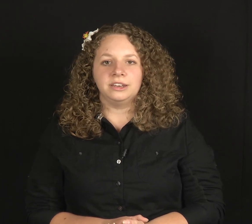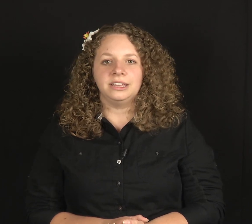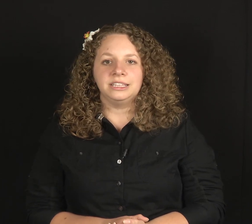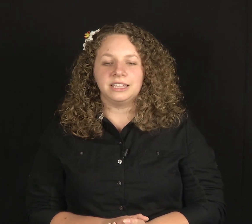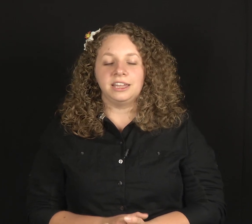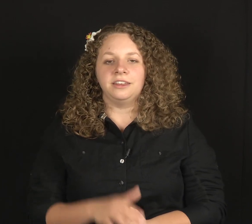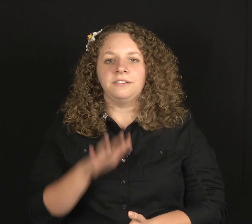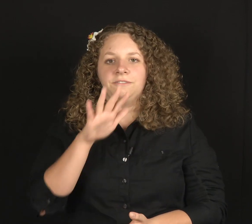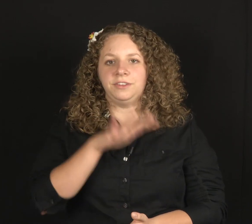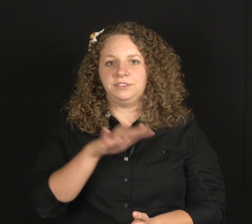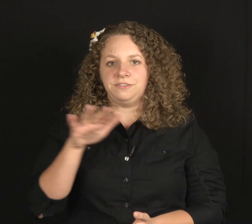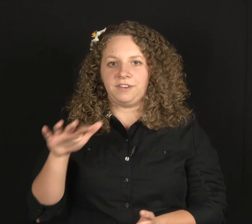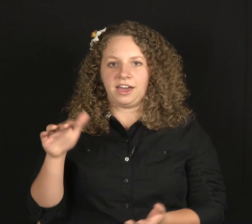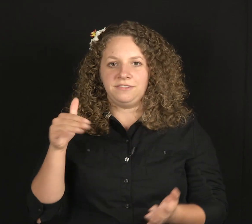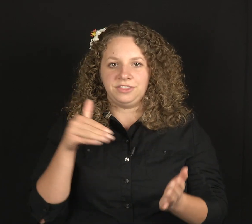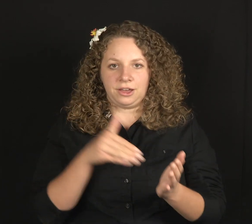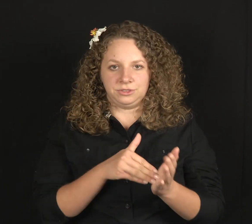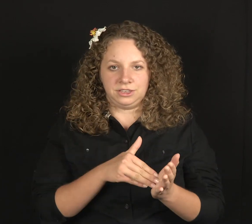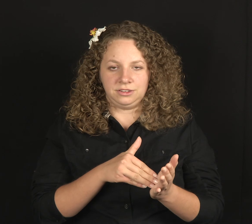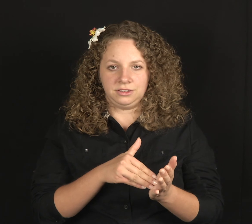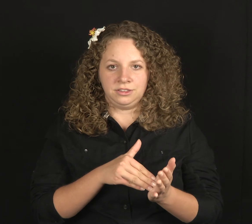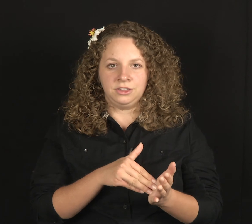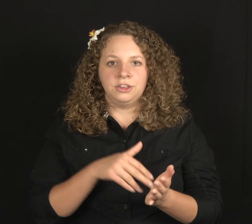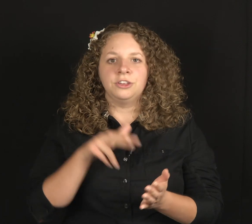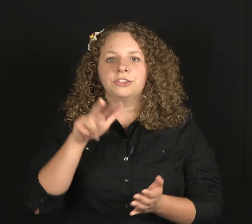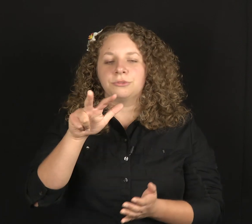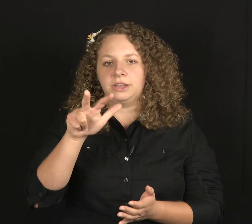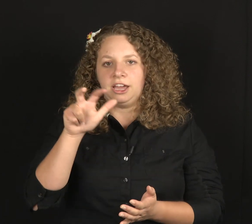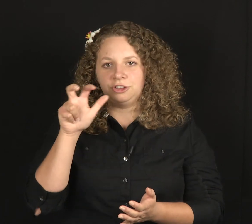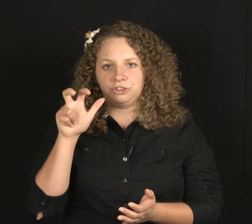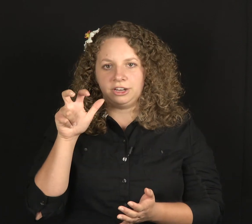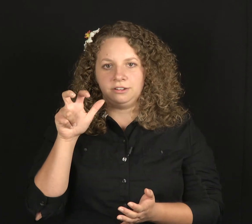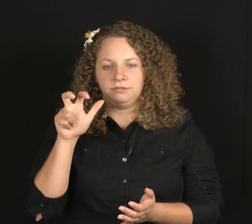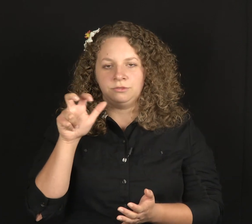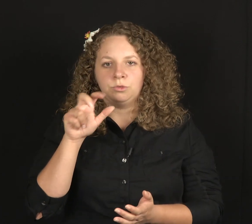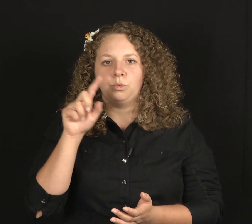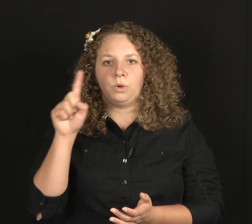is signed fifty-five thousand, three hundred, one.